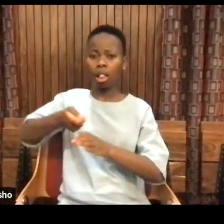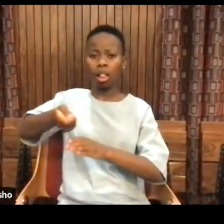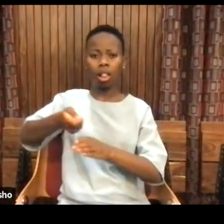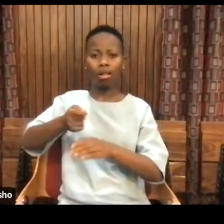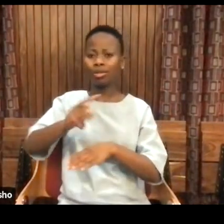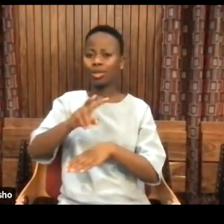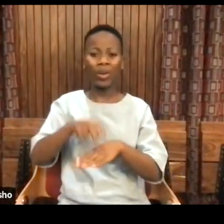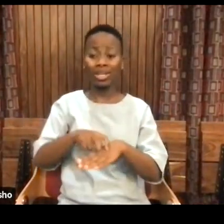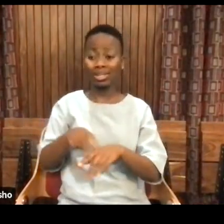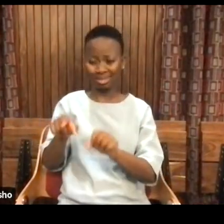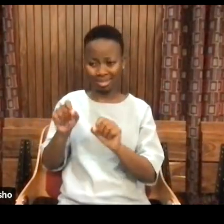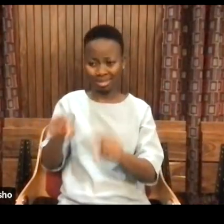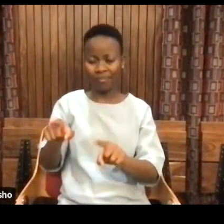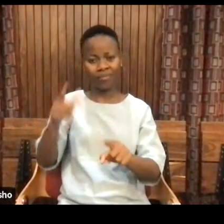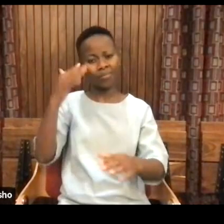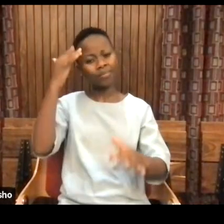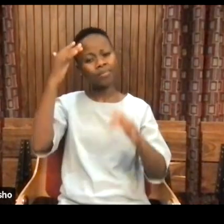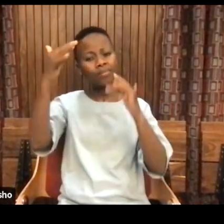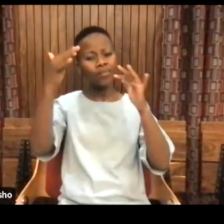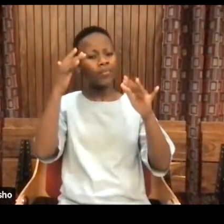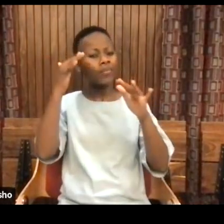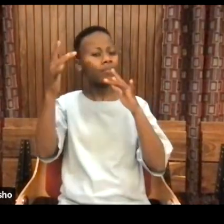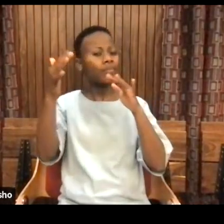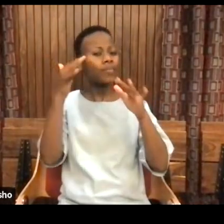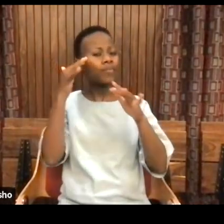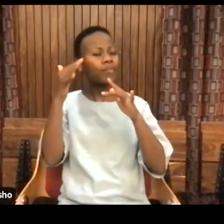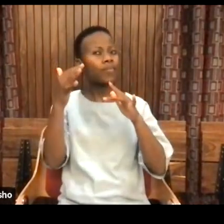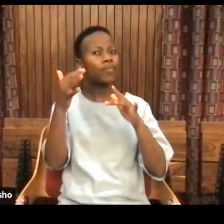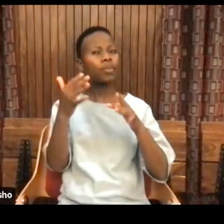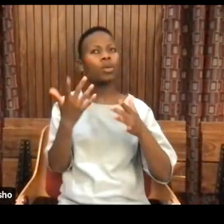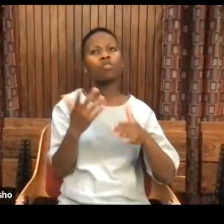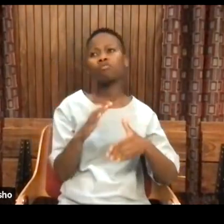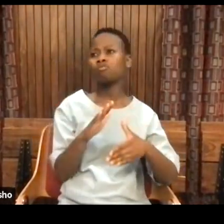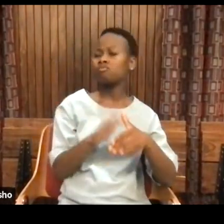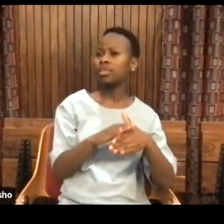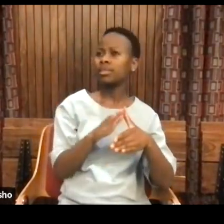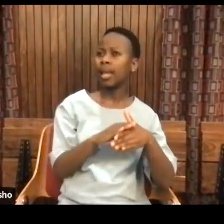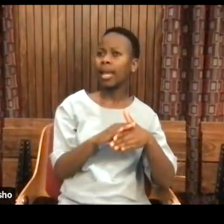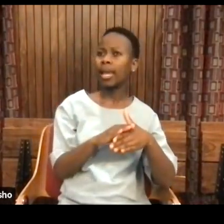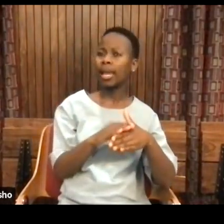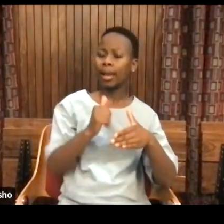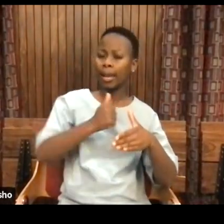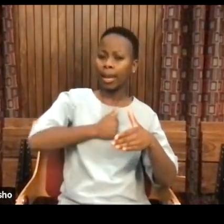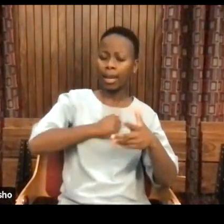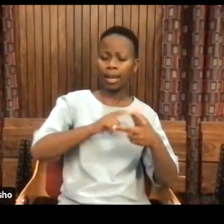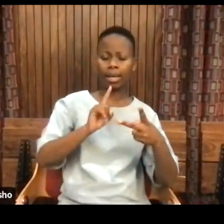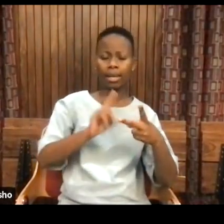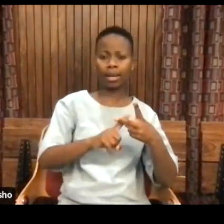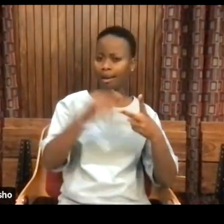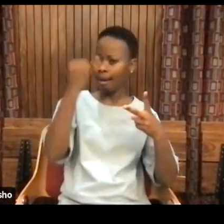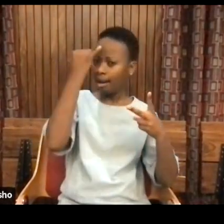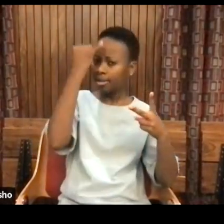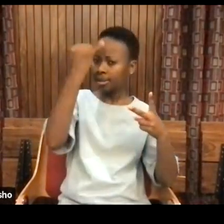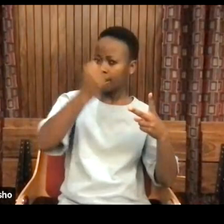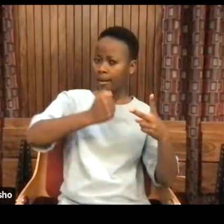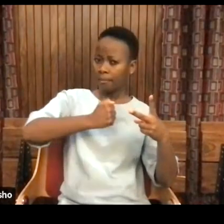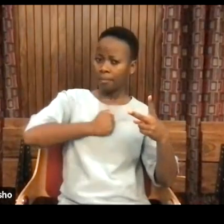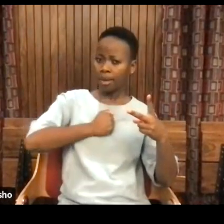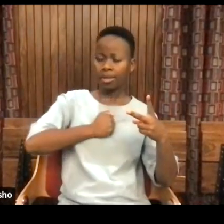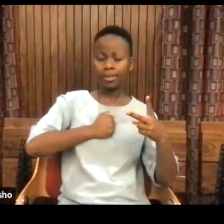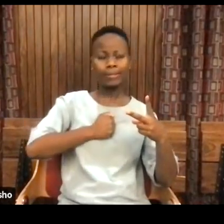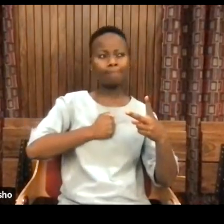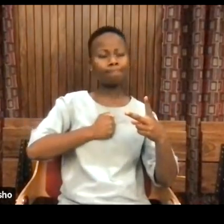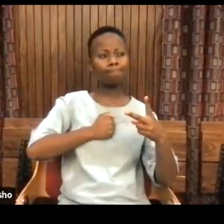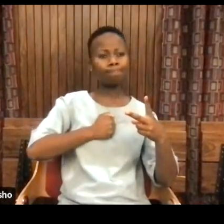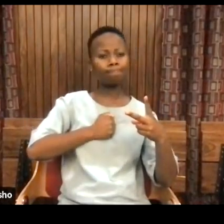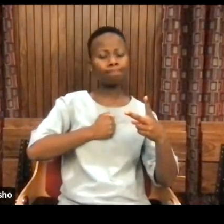are thinking about reason, ideas that are